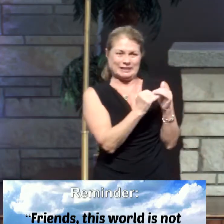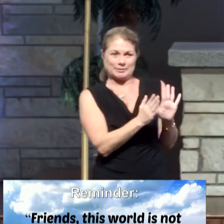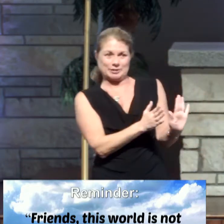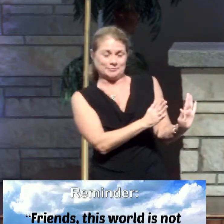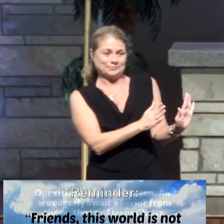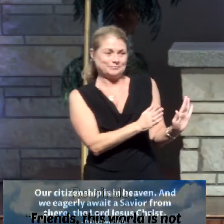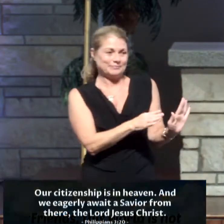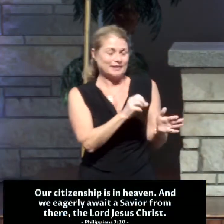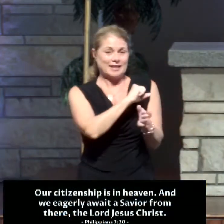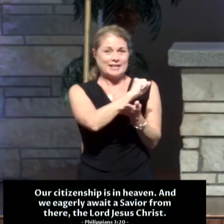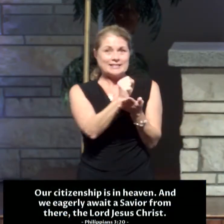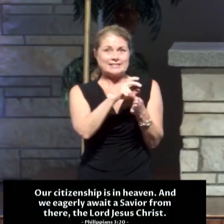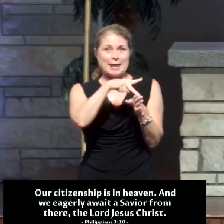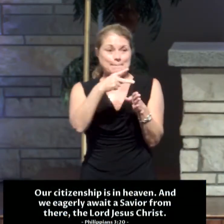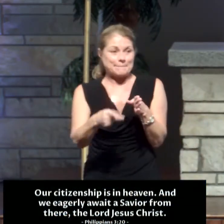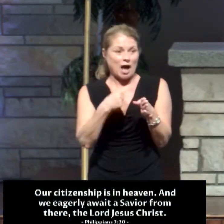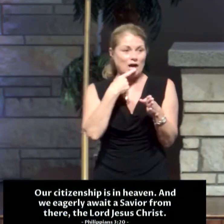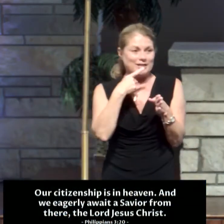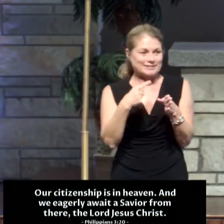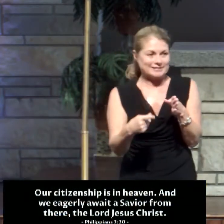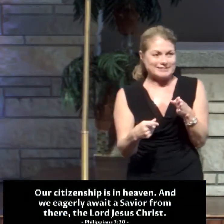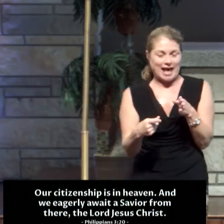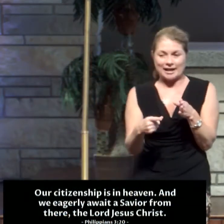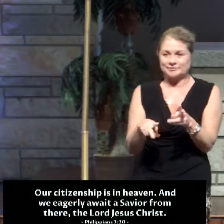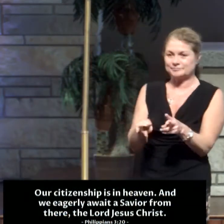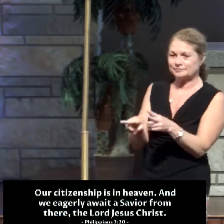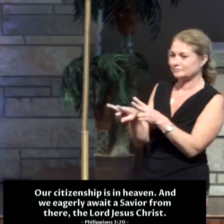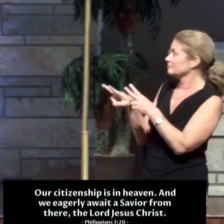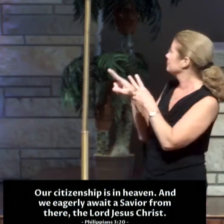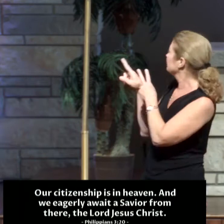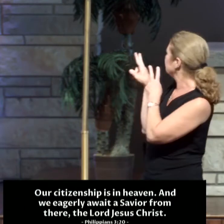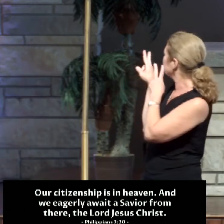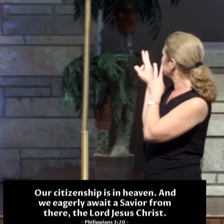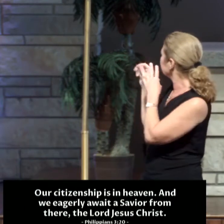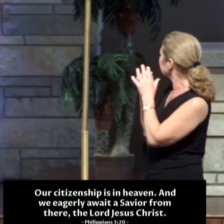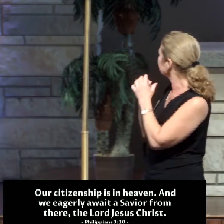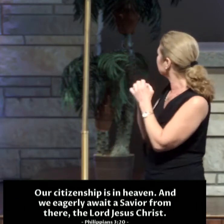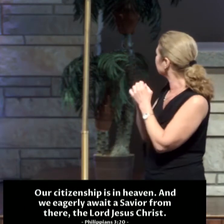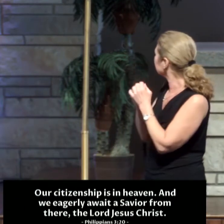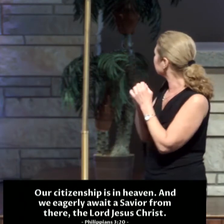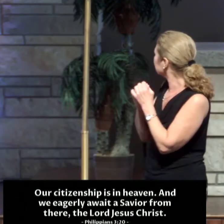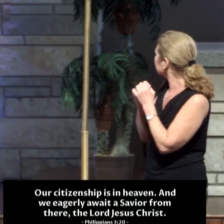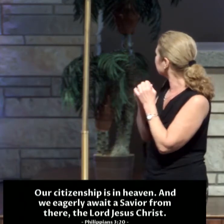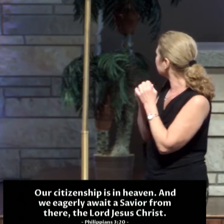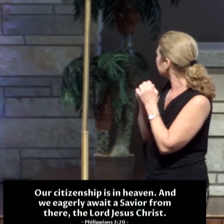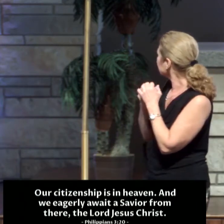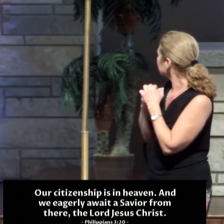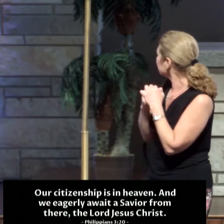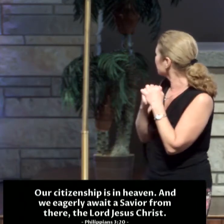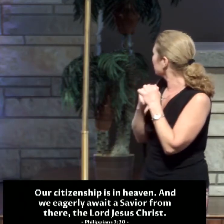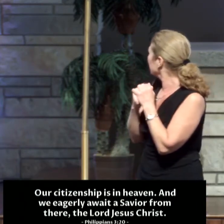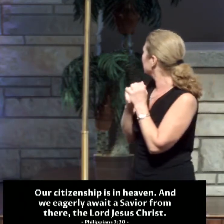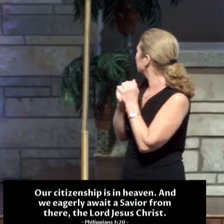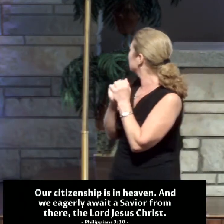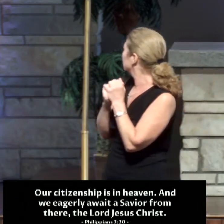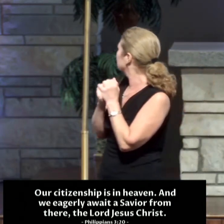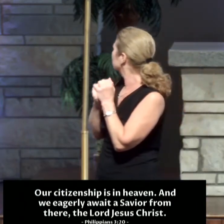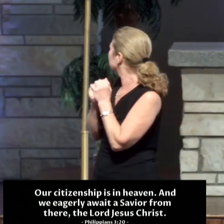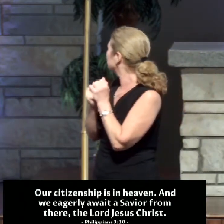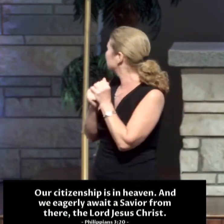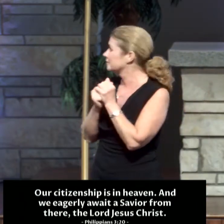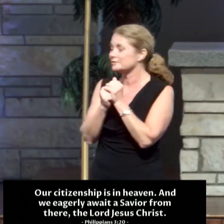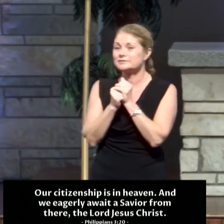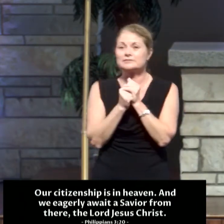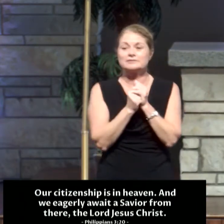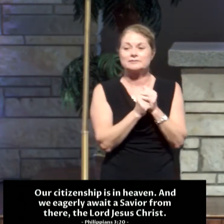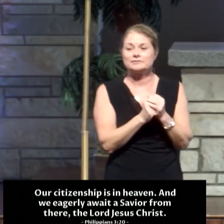it. St. Paul said in Philippians chapter 3, our citizenship is in heaven. And we eagerly await a Savior from there,